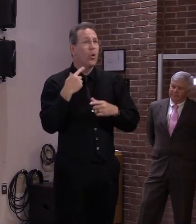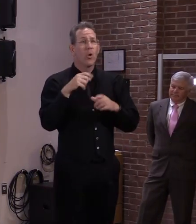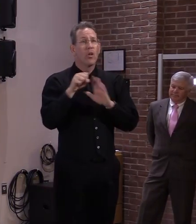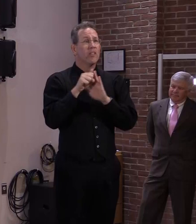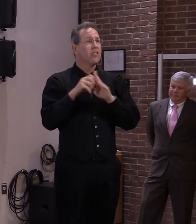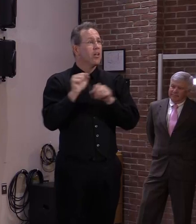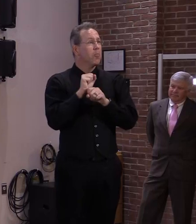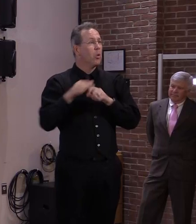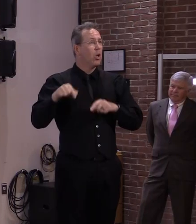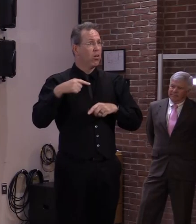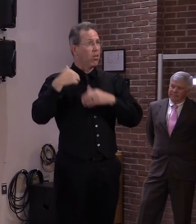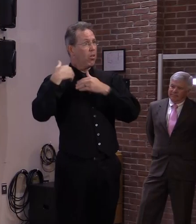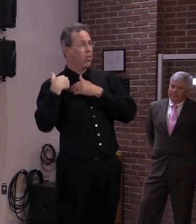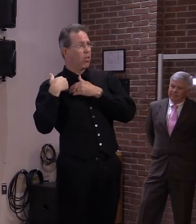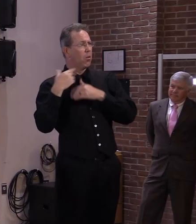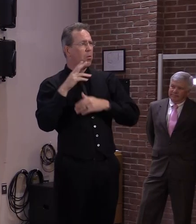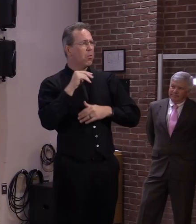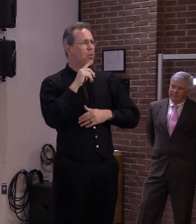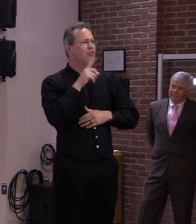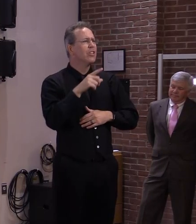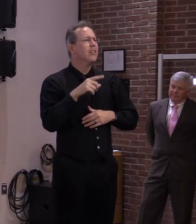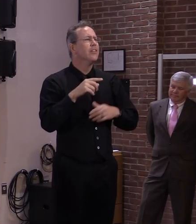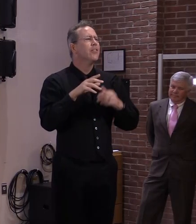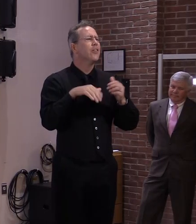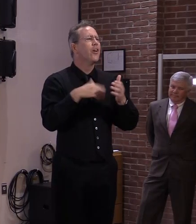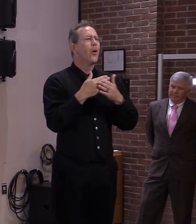whole village to get together to bring us to this point